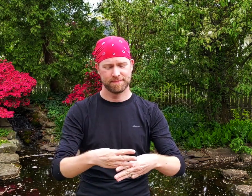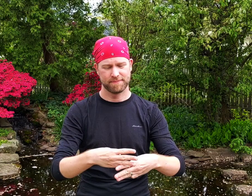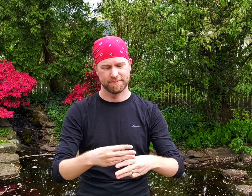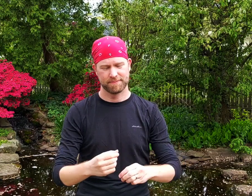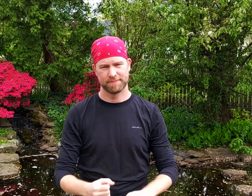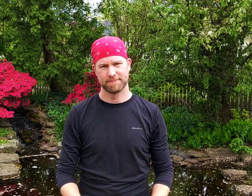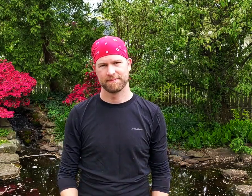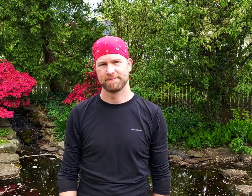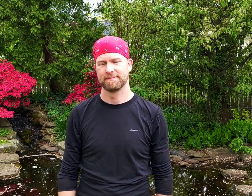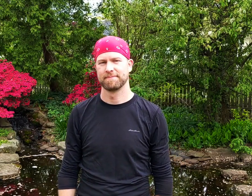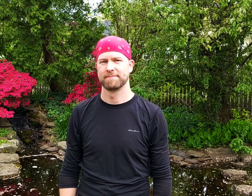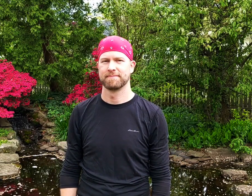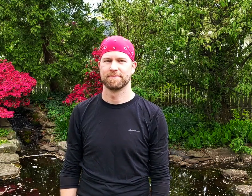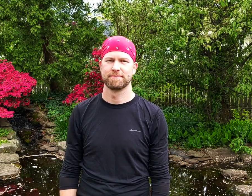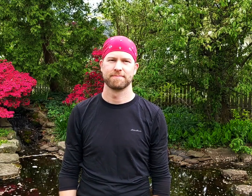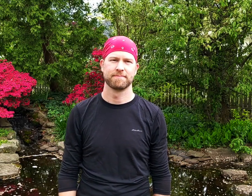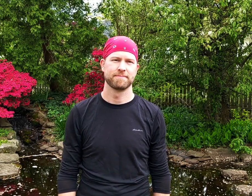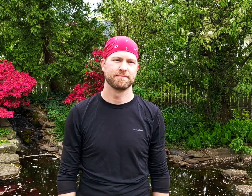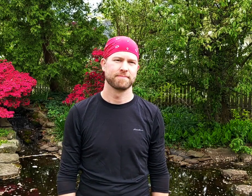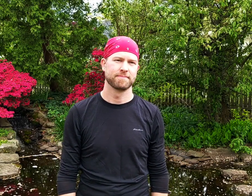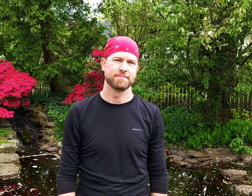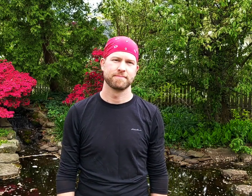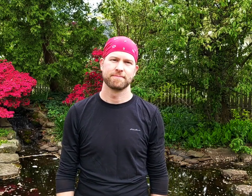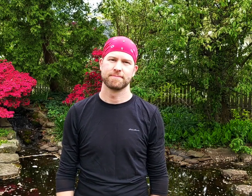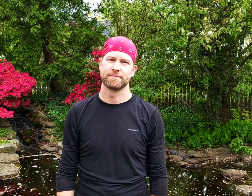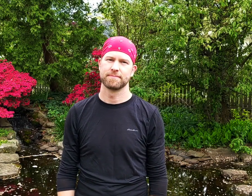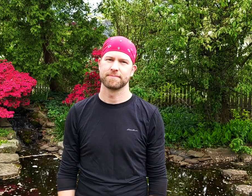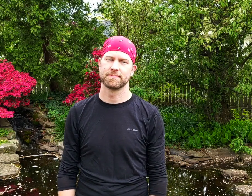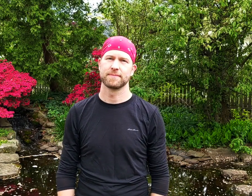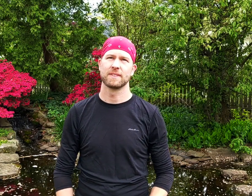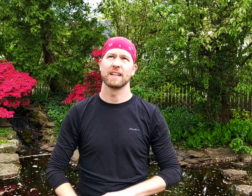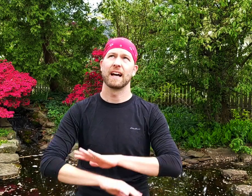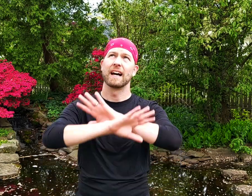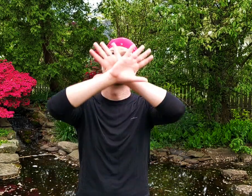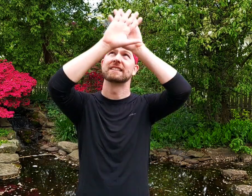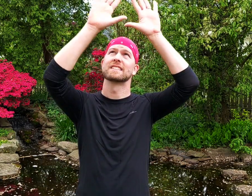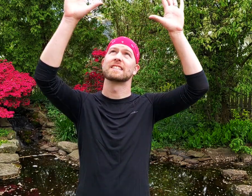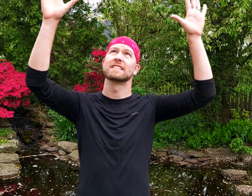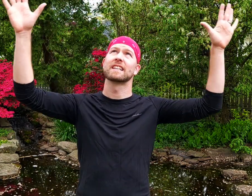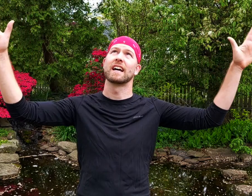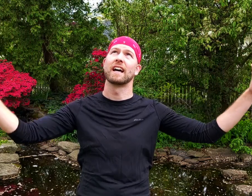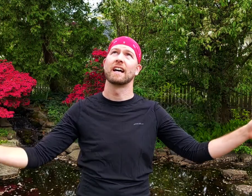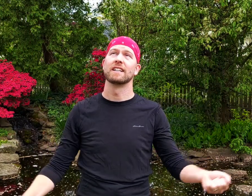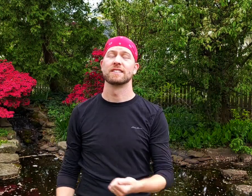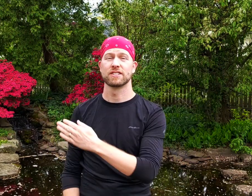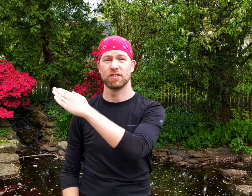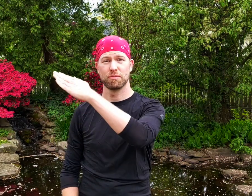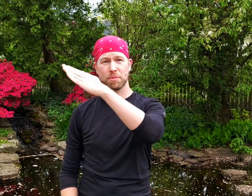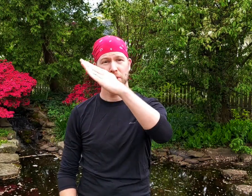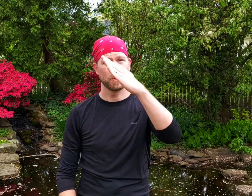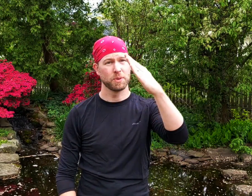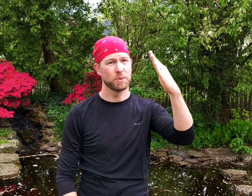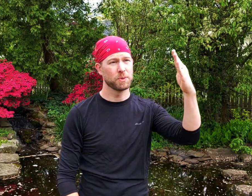I see skies of blue,